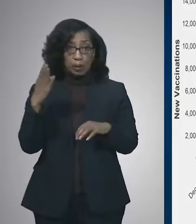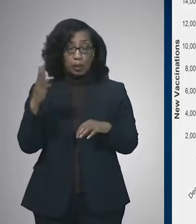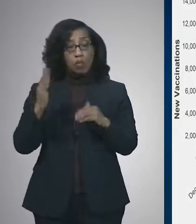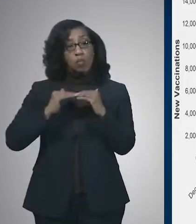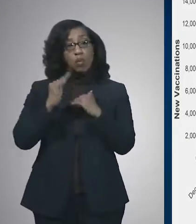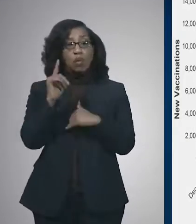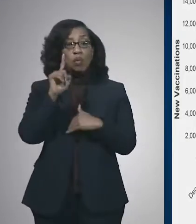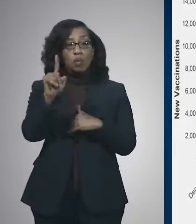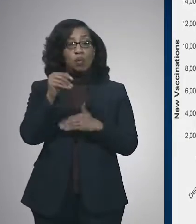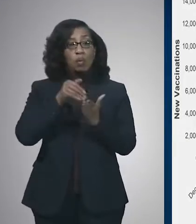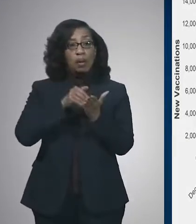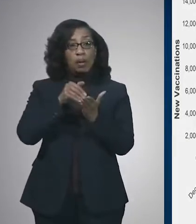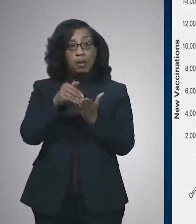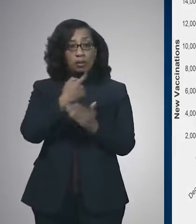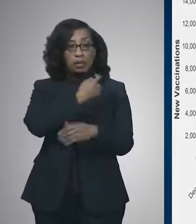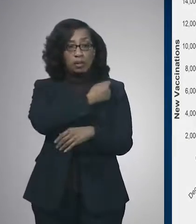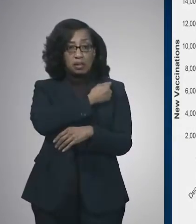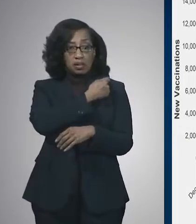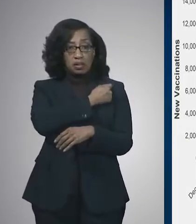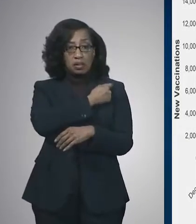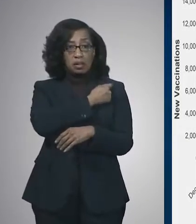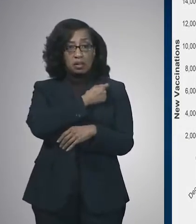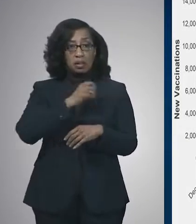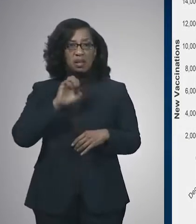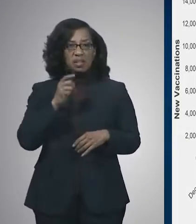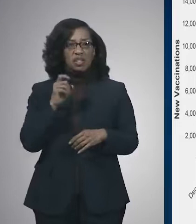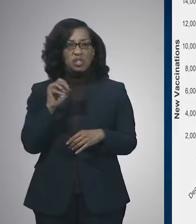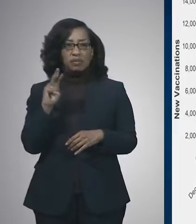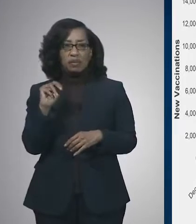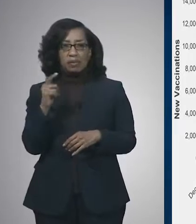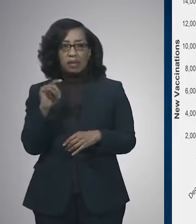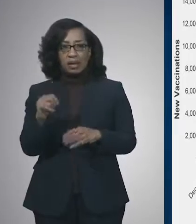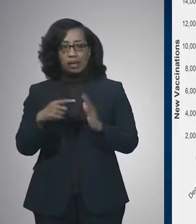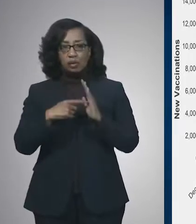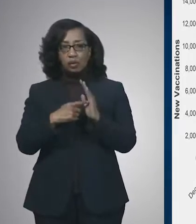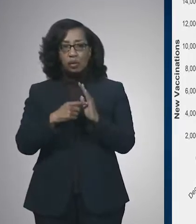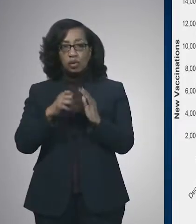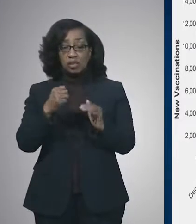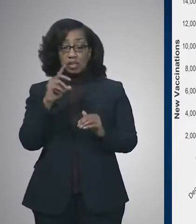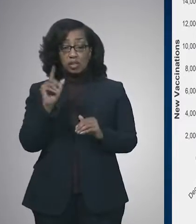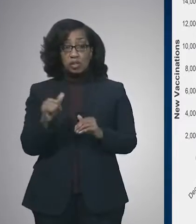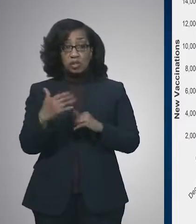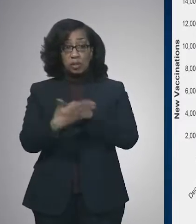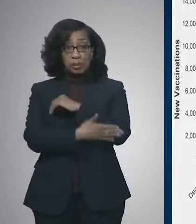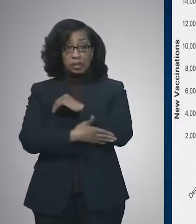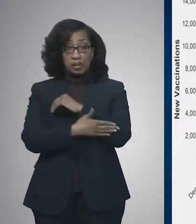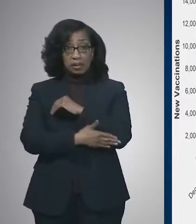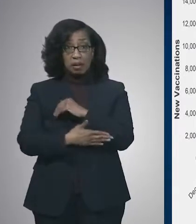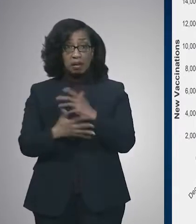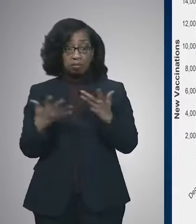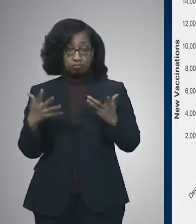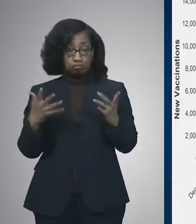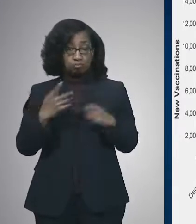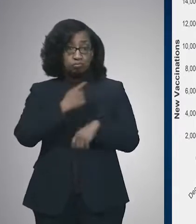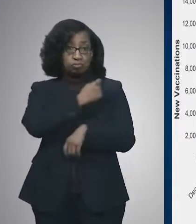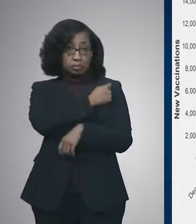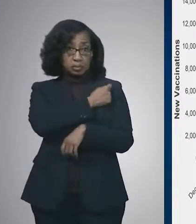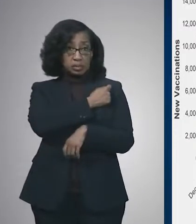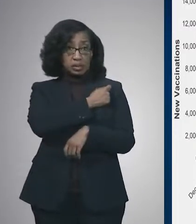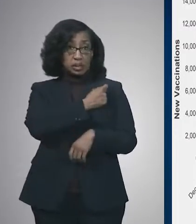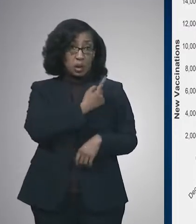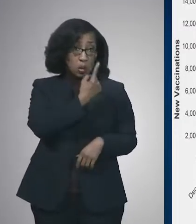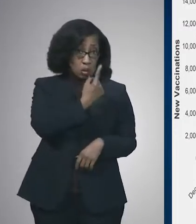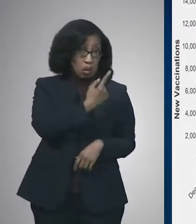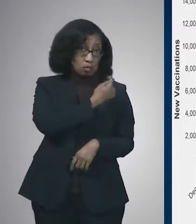million vaccines, which Chief McGowan shared in Shelby County, have now been received as at least one